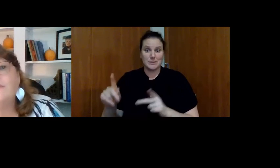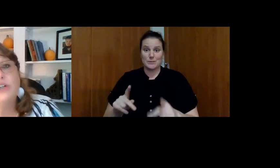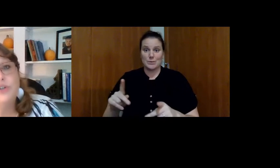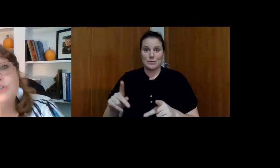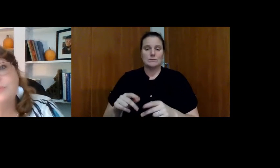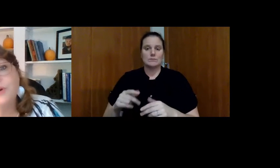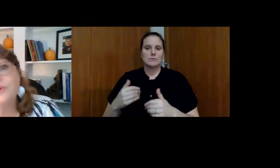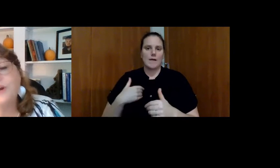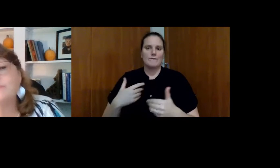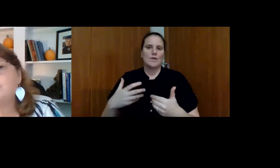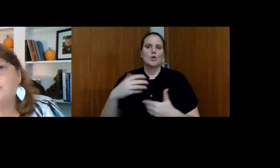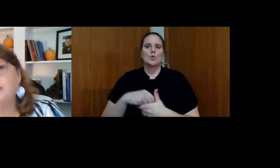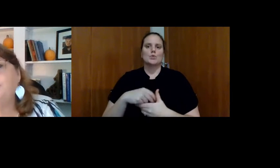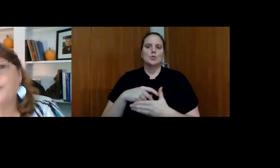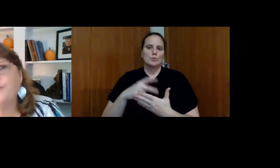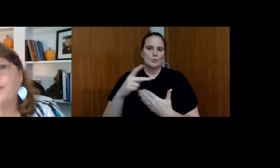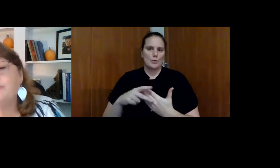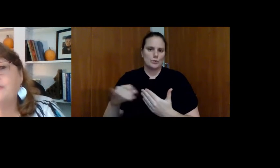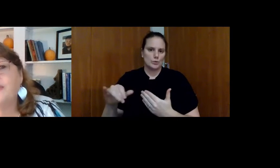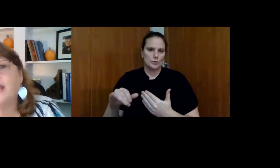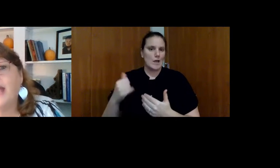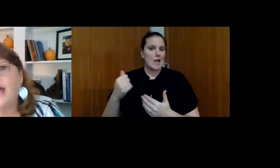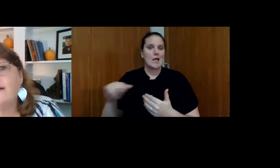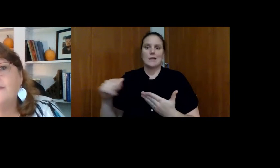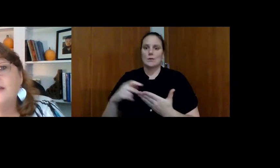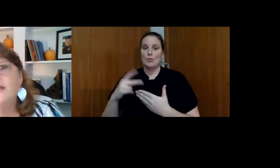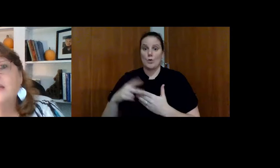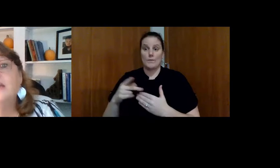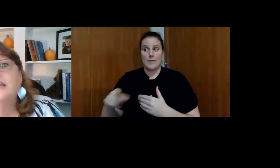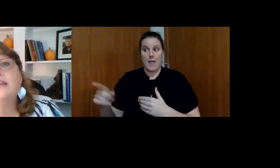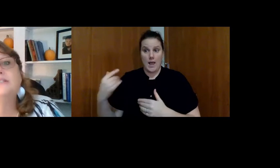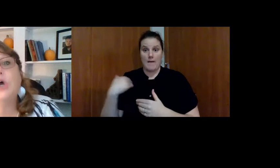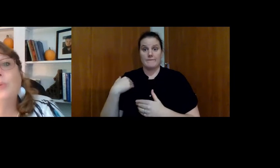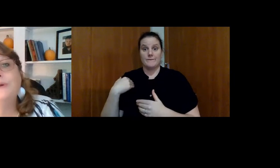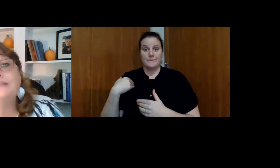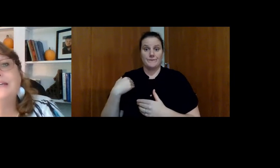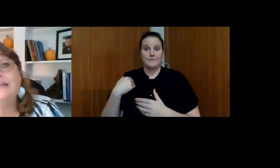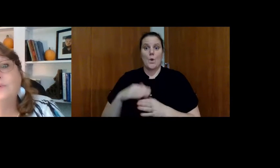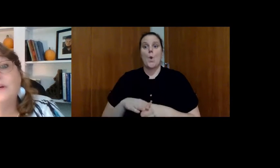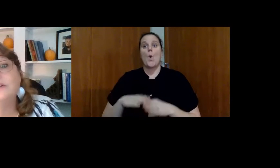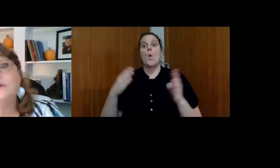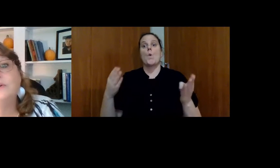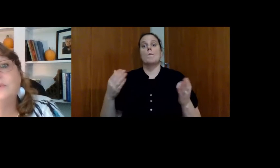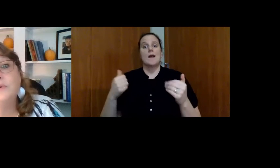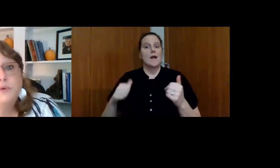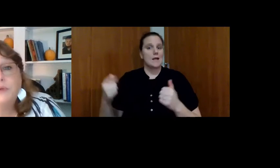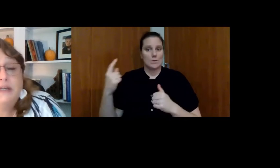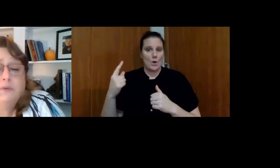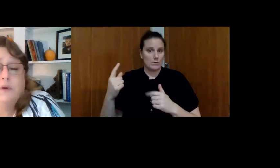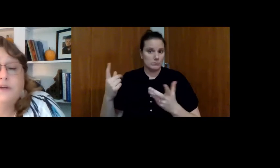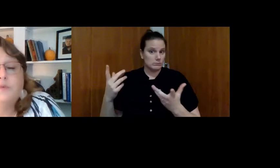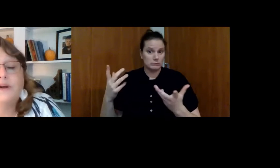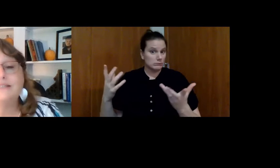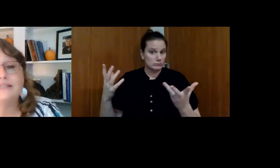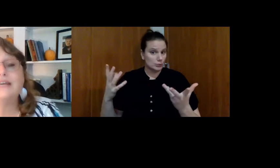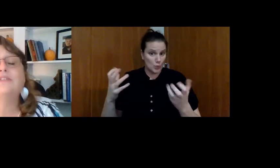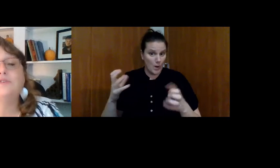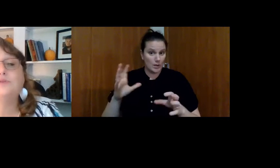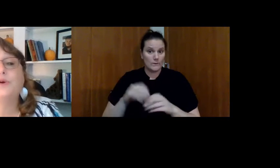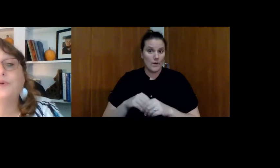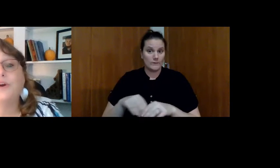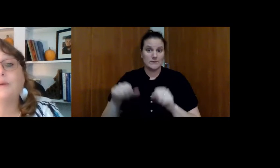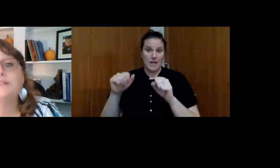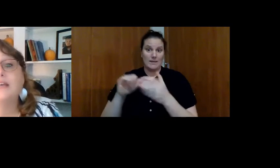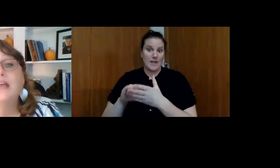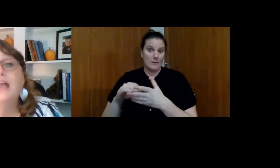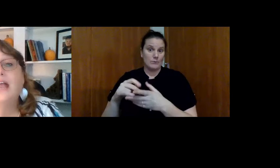also have inclusion programs. So any program that they have is open to anyone who wants to take